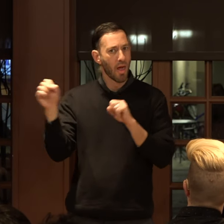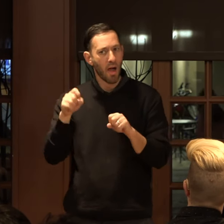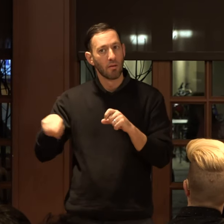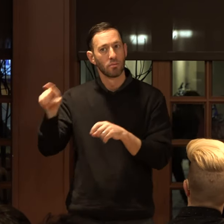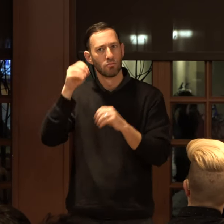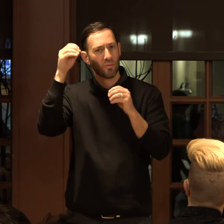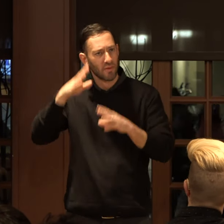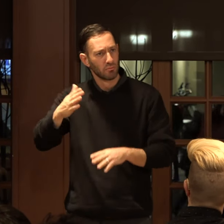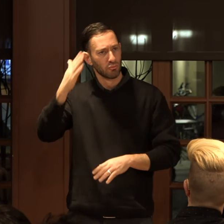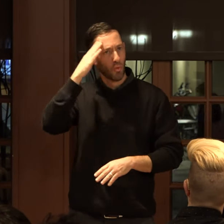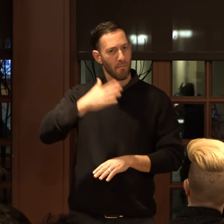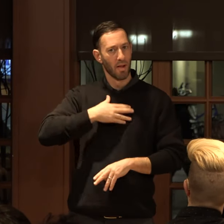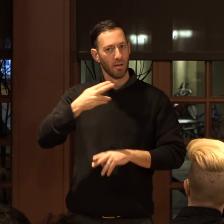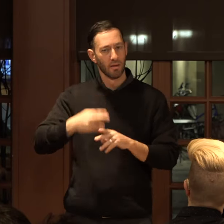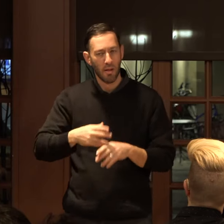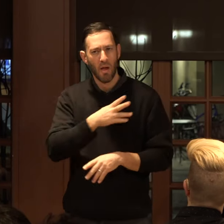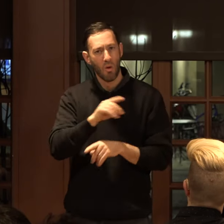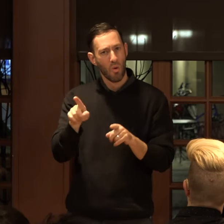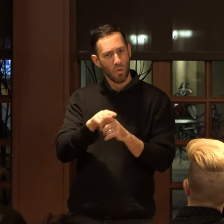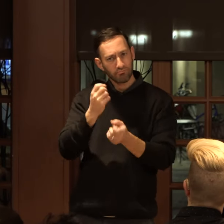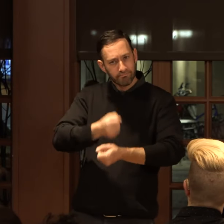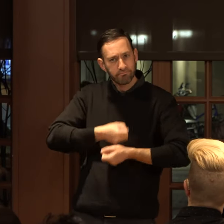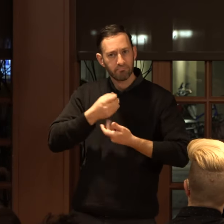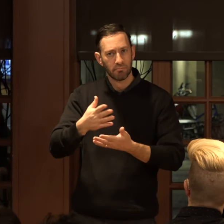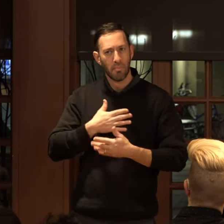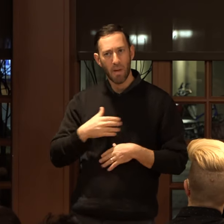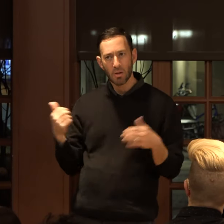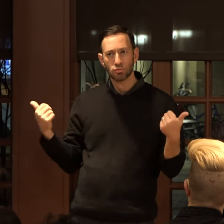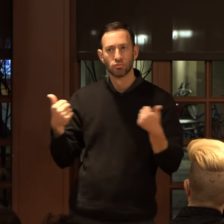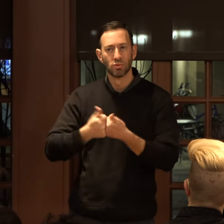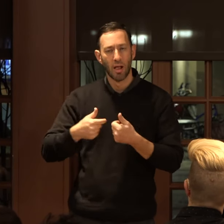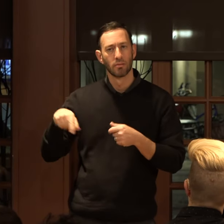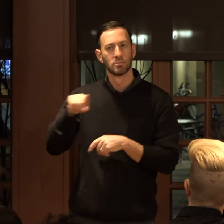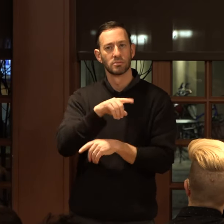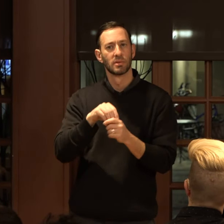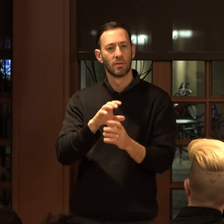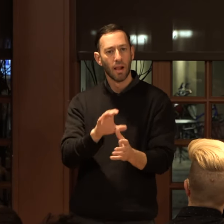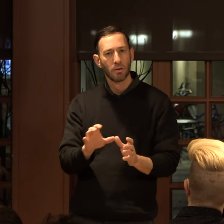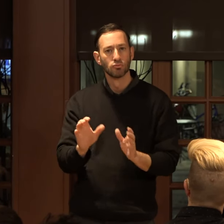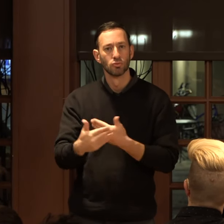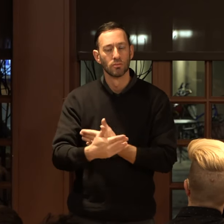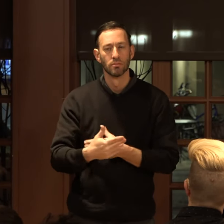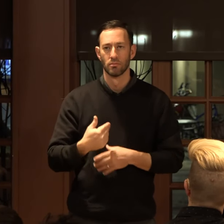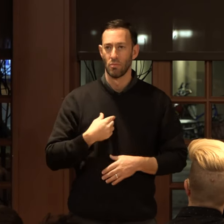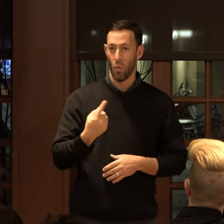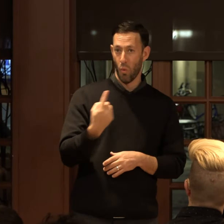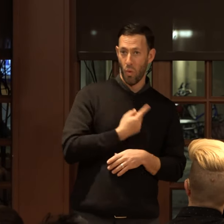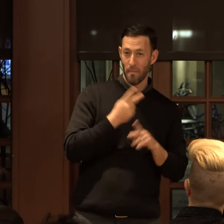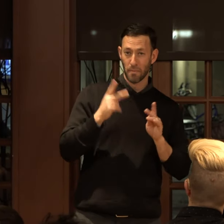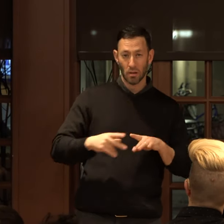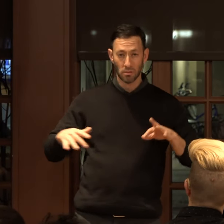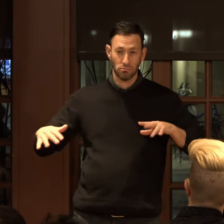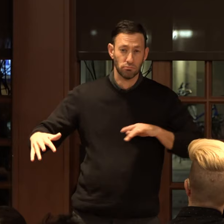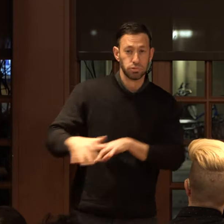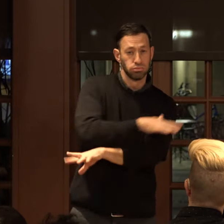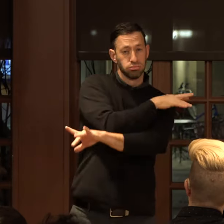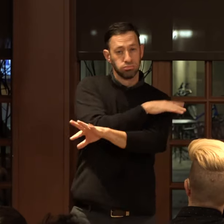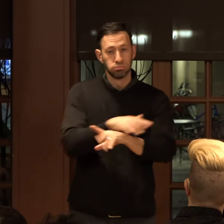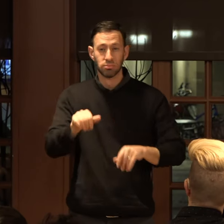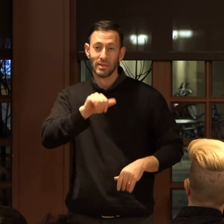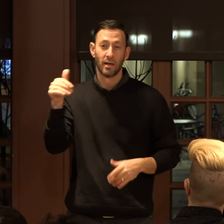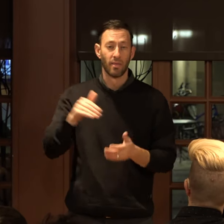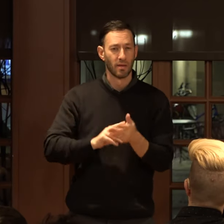to learn my own name, let alone communicate the challenges that I face in the classroom. While I am one person on a swarming campus of 10,000,